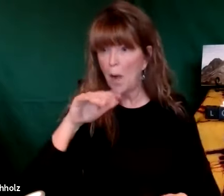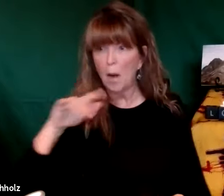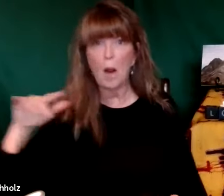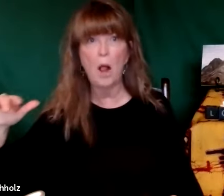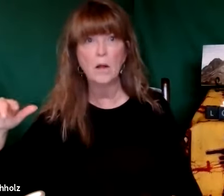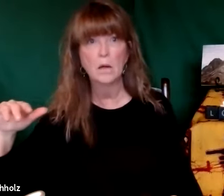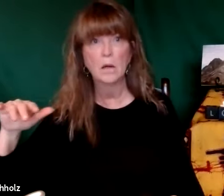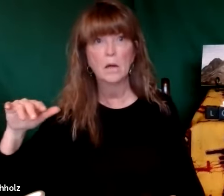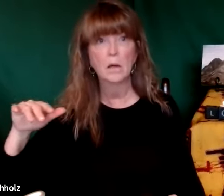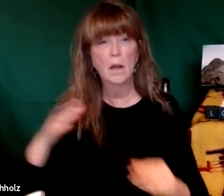it'll tell us one thing but but